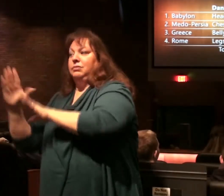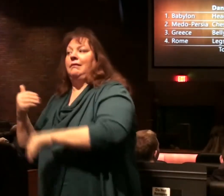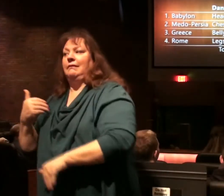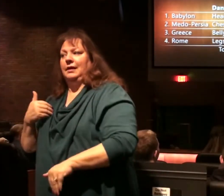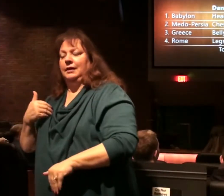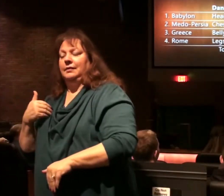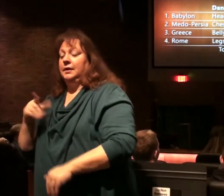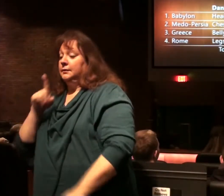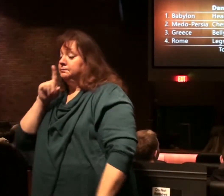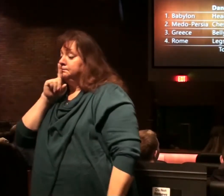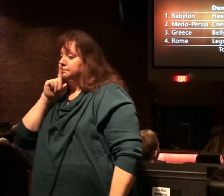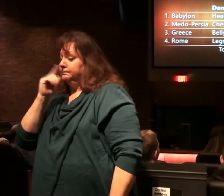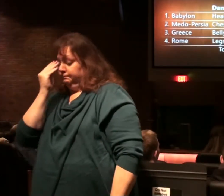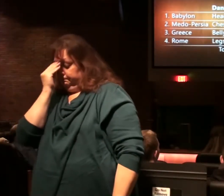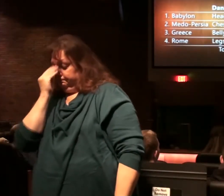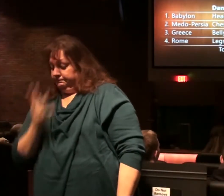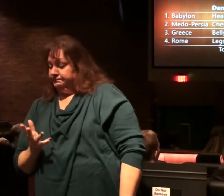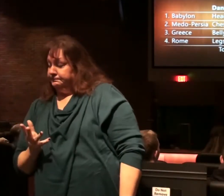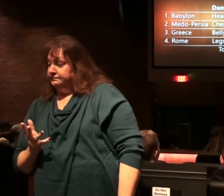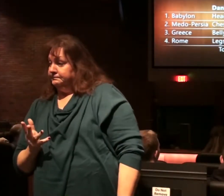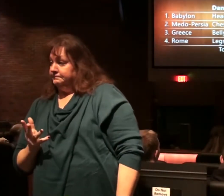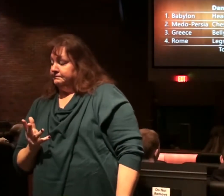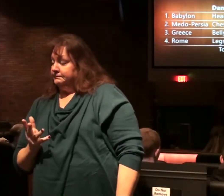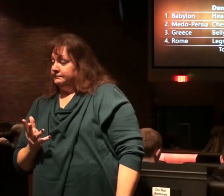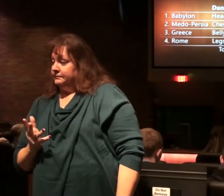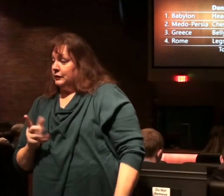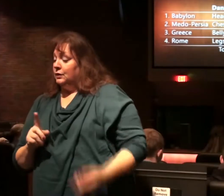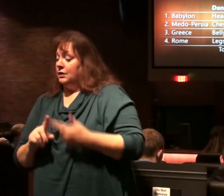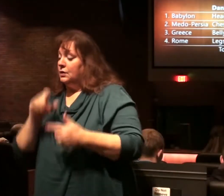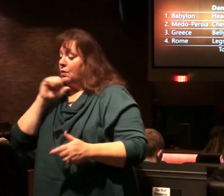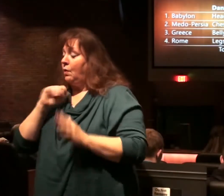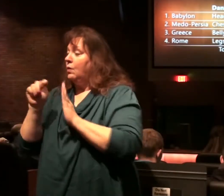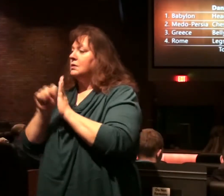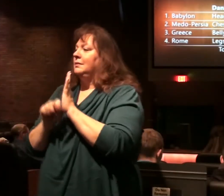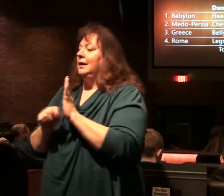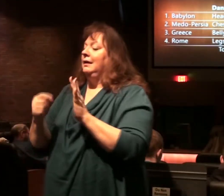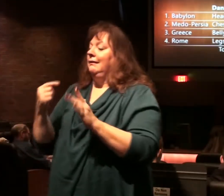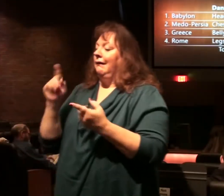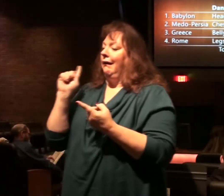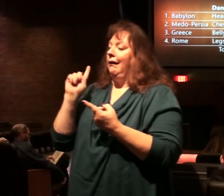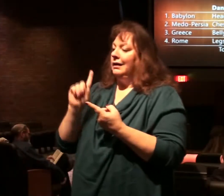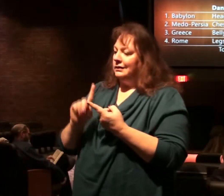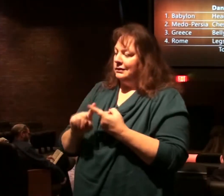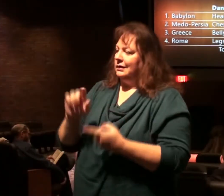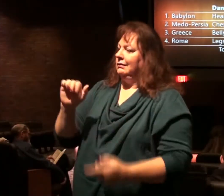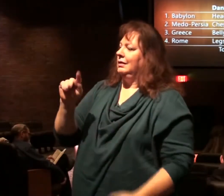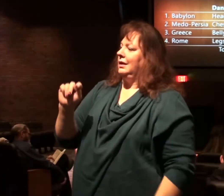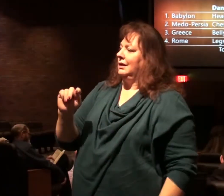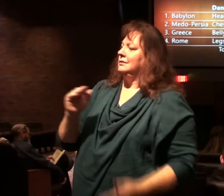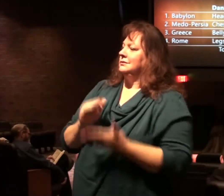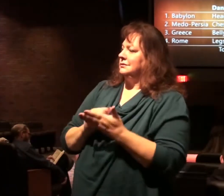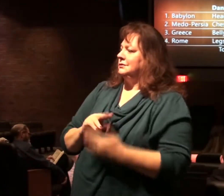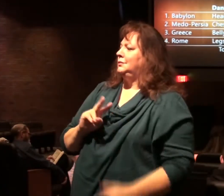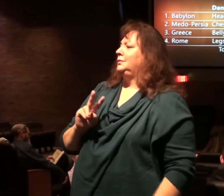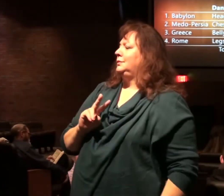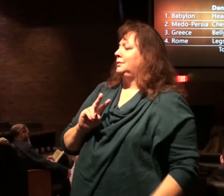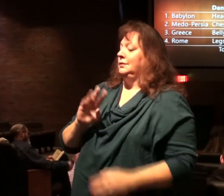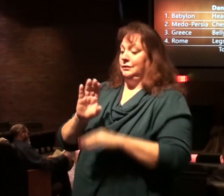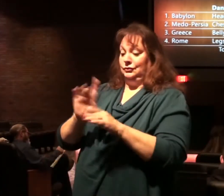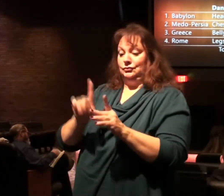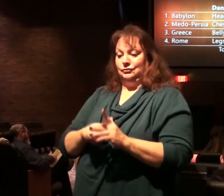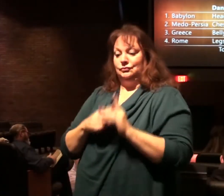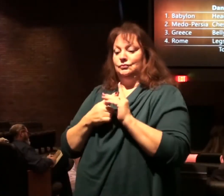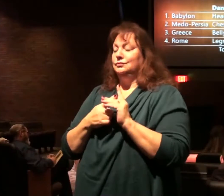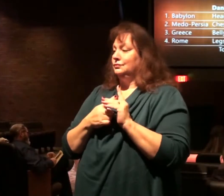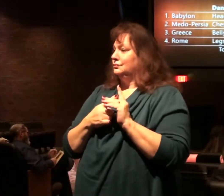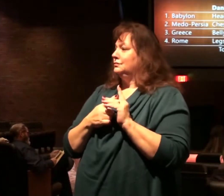but he's chosen not to make it known until we get to the New Testament, particularly